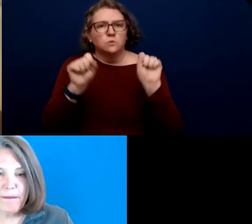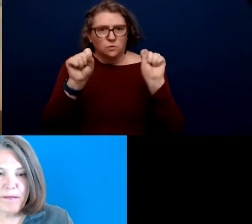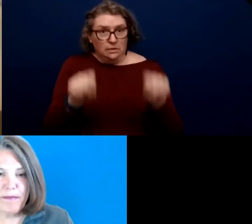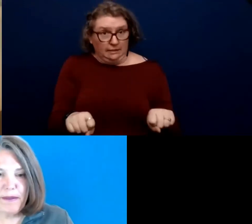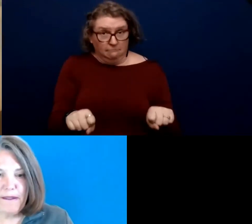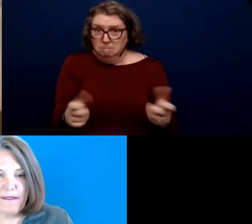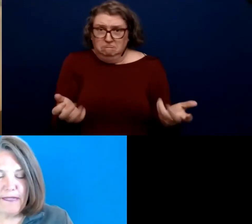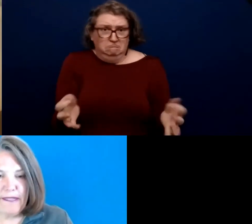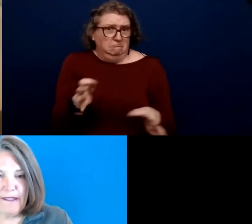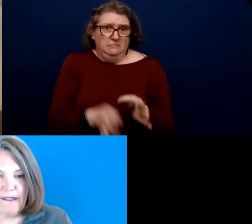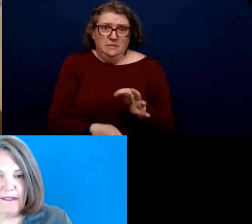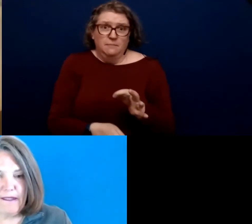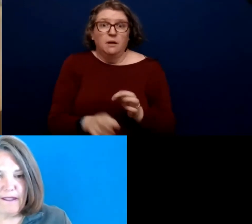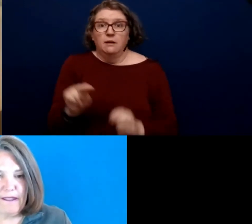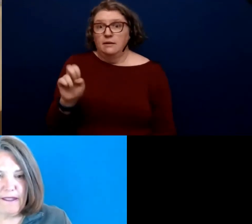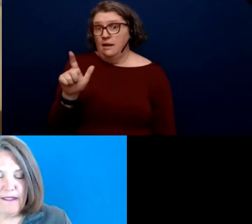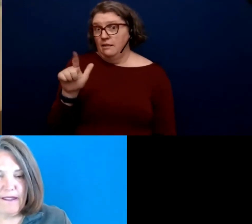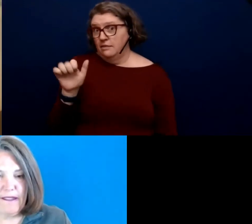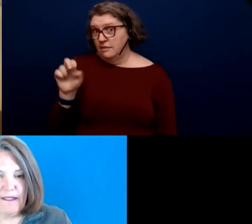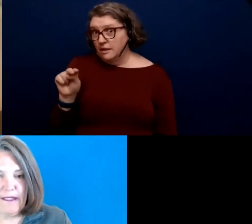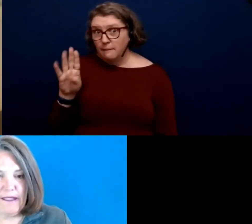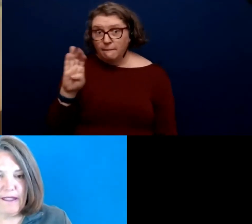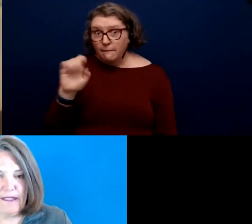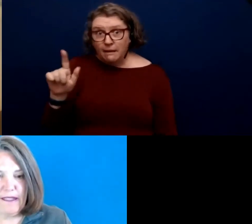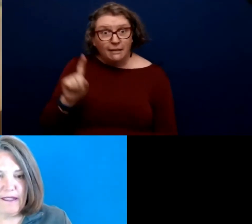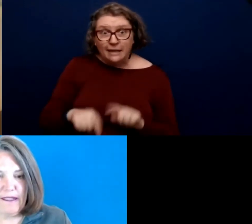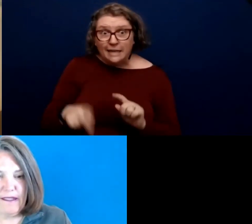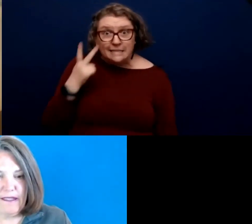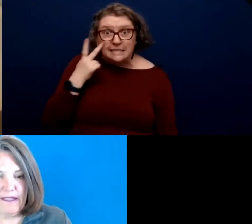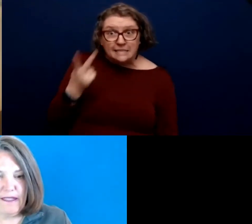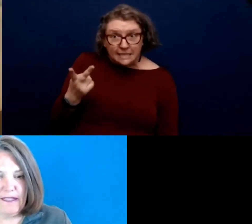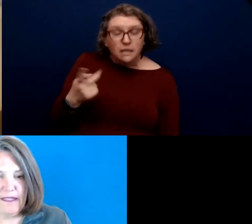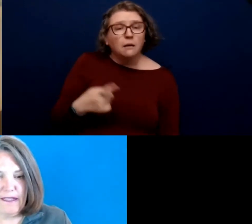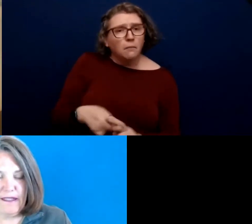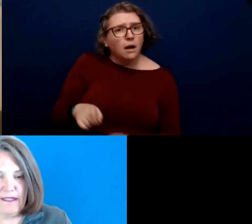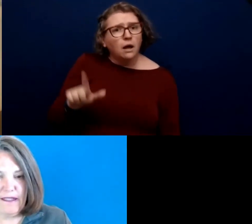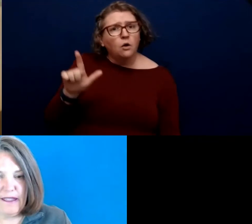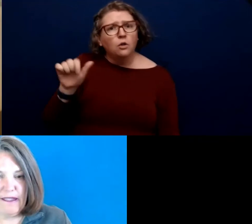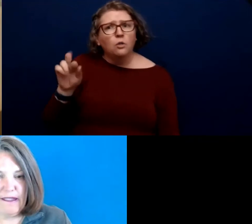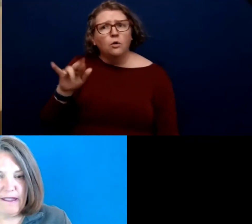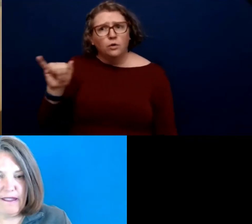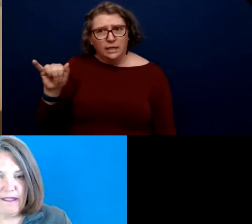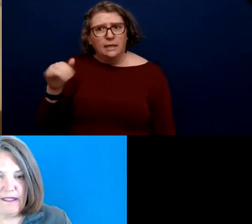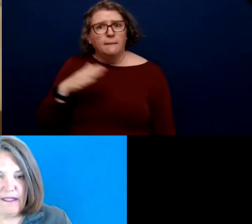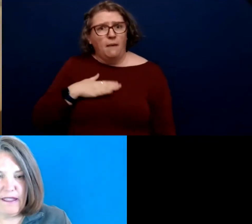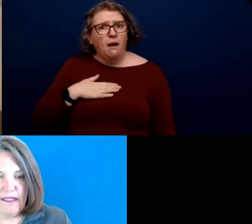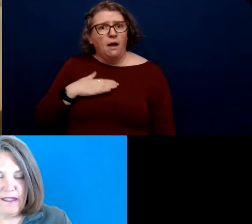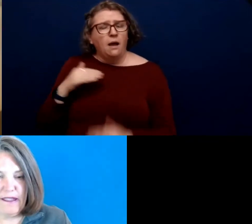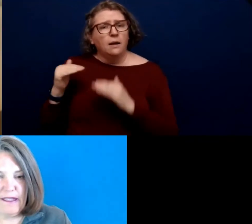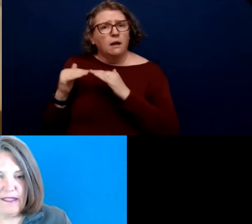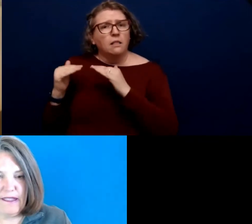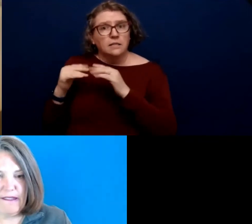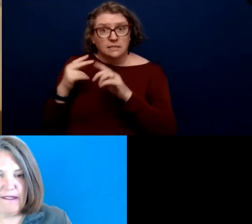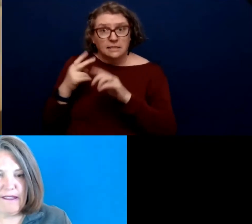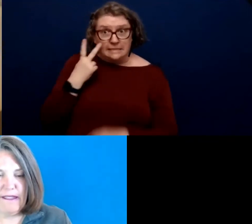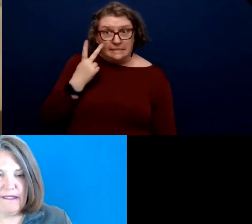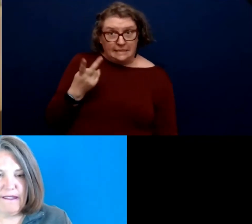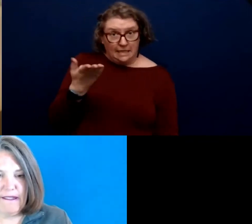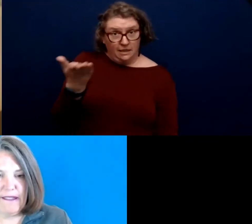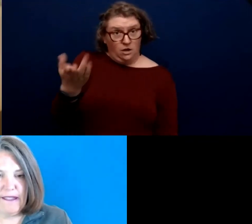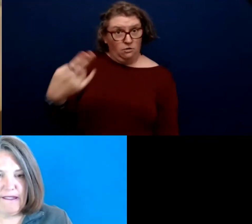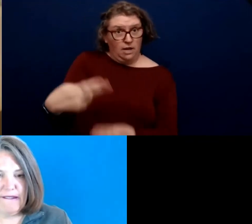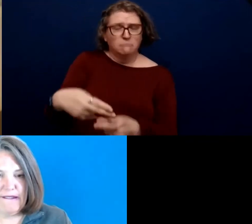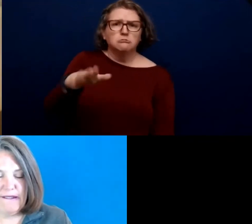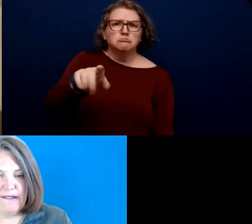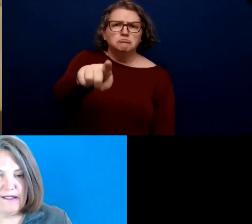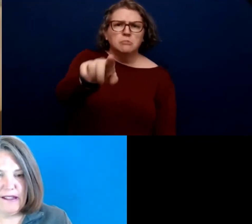see Nathan Bell or Laurie Hill, my two colleagues, in terms of their videos on, but I see their names and